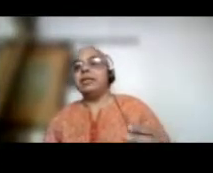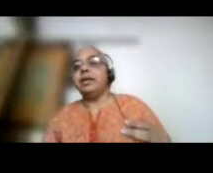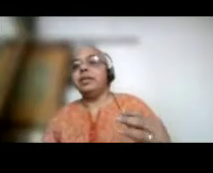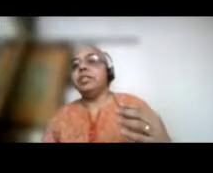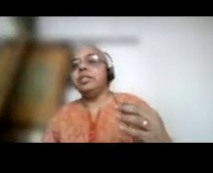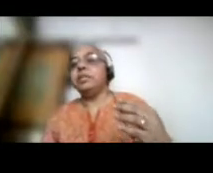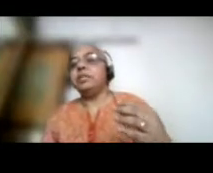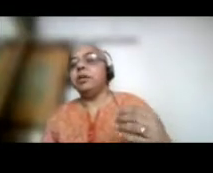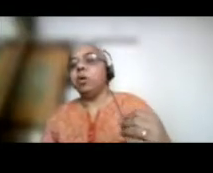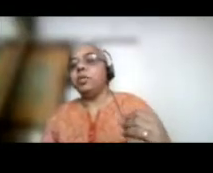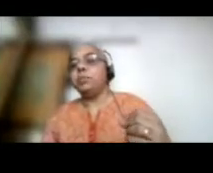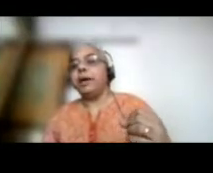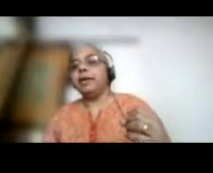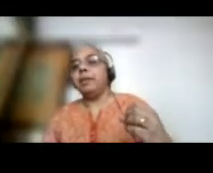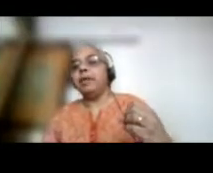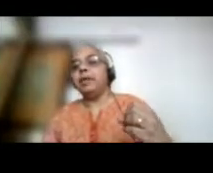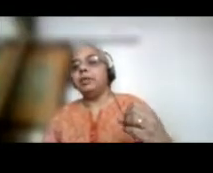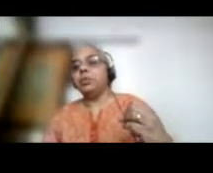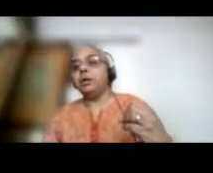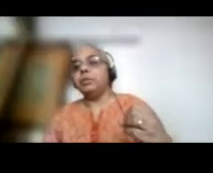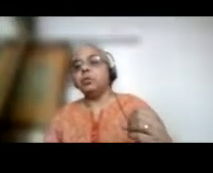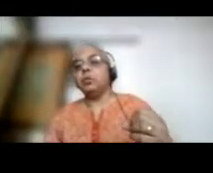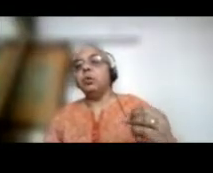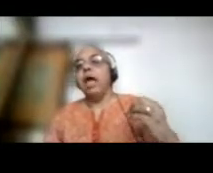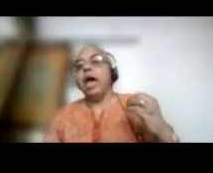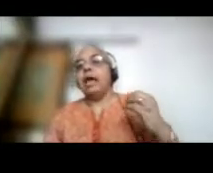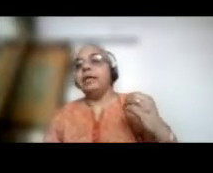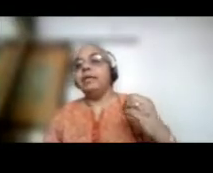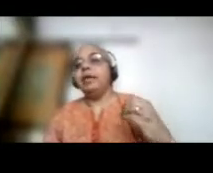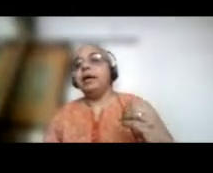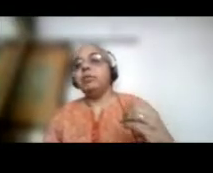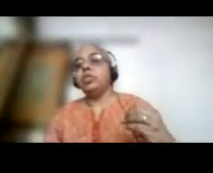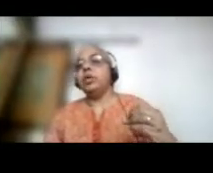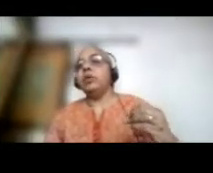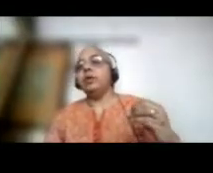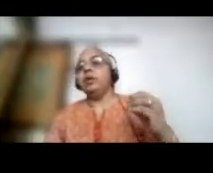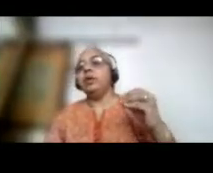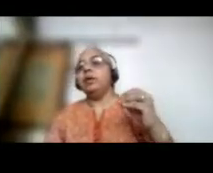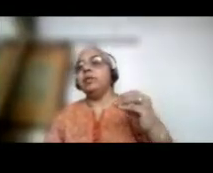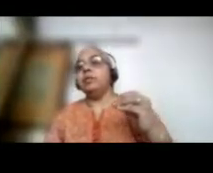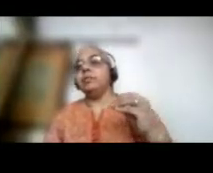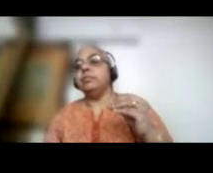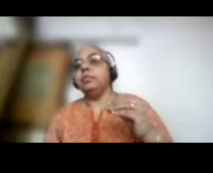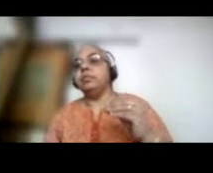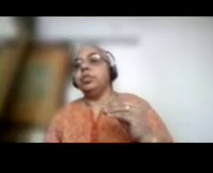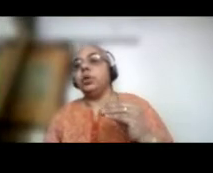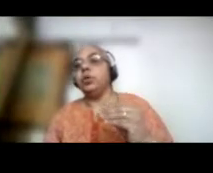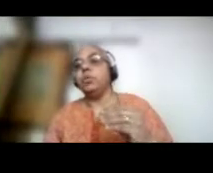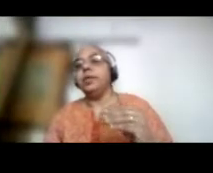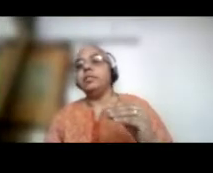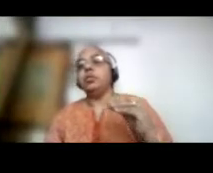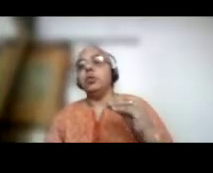Tata Energy does a lot by coming to our school and giving our children documents to